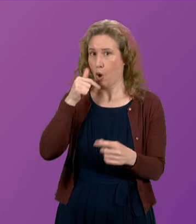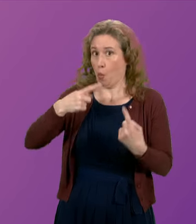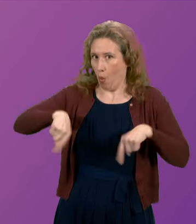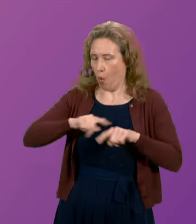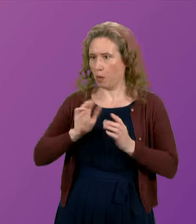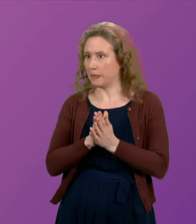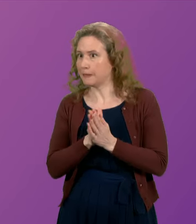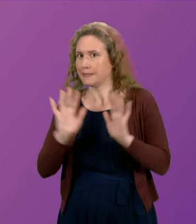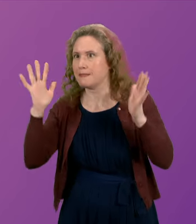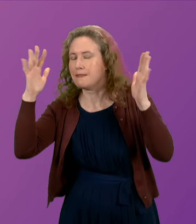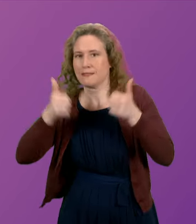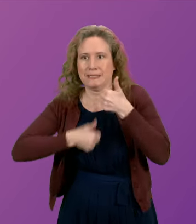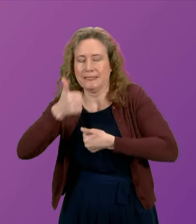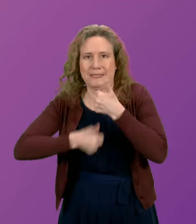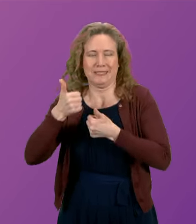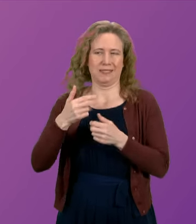be cheering them on to success.